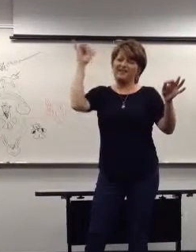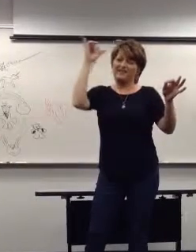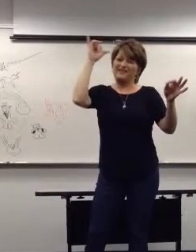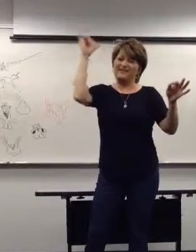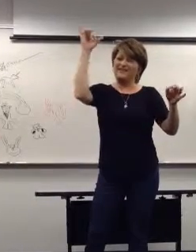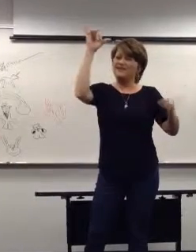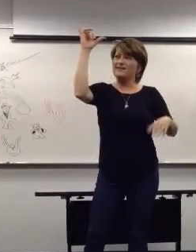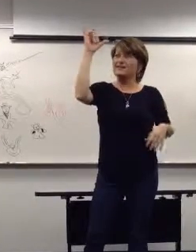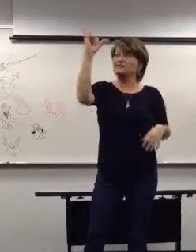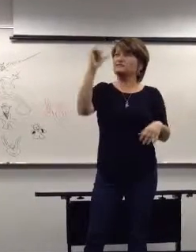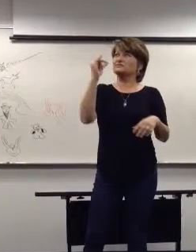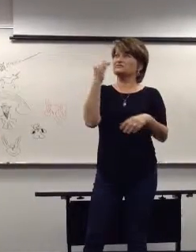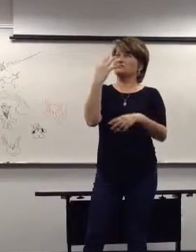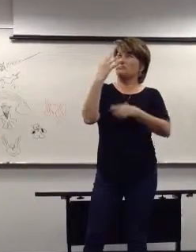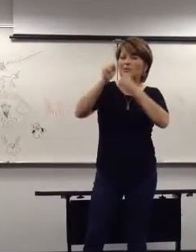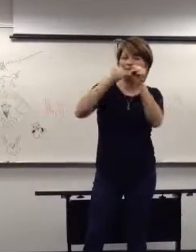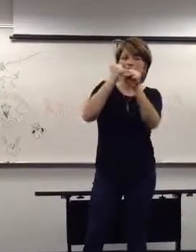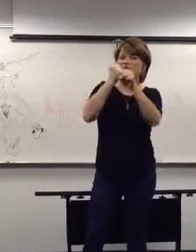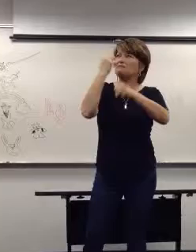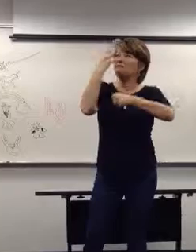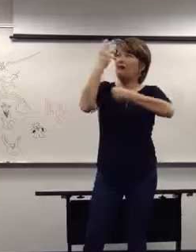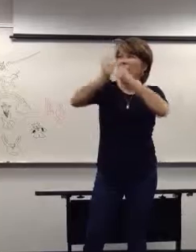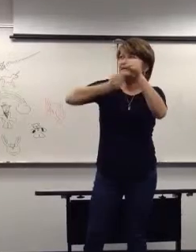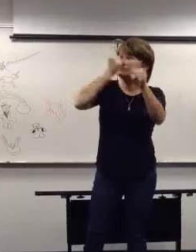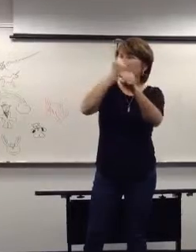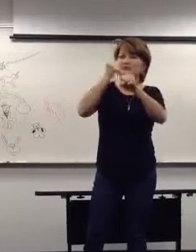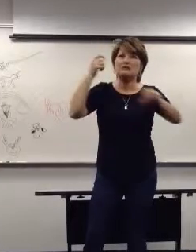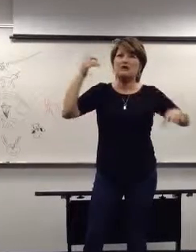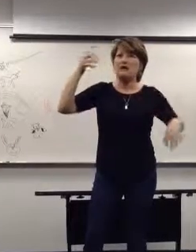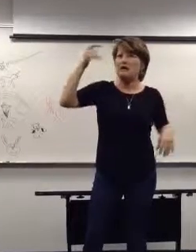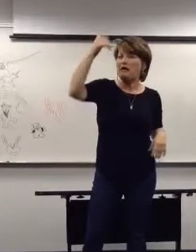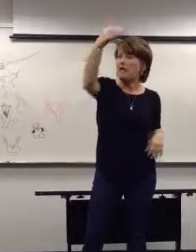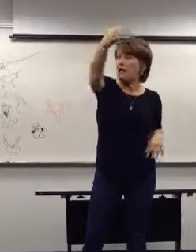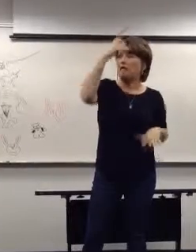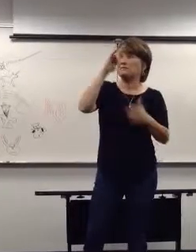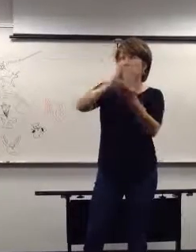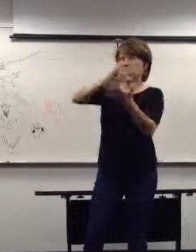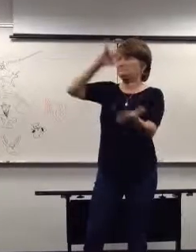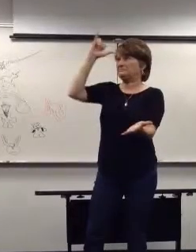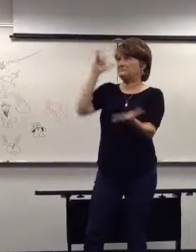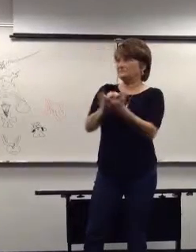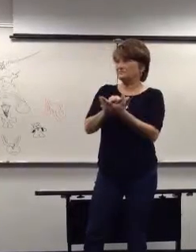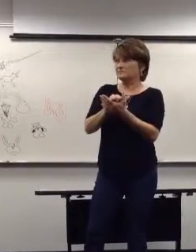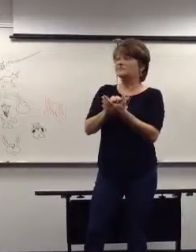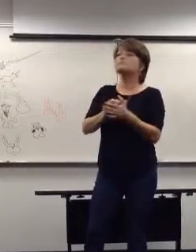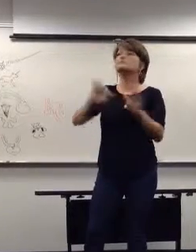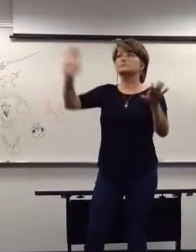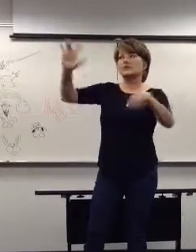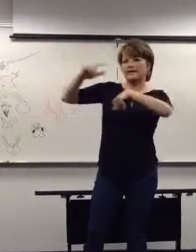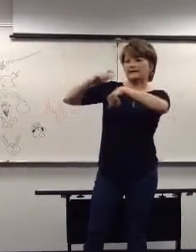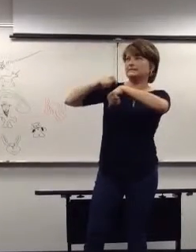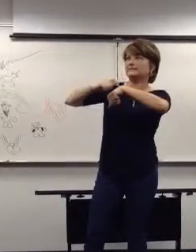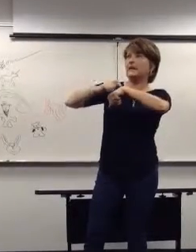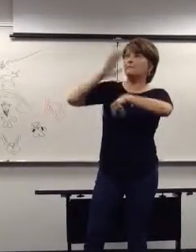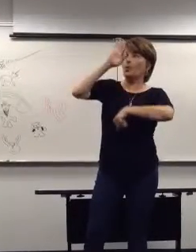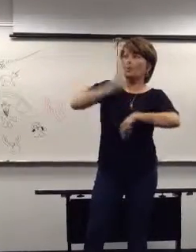but that would go on forever, for years and years. So, it's